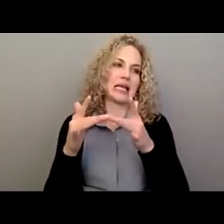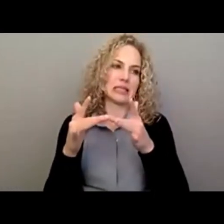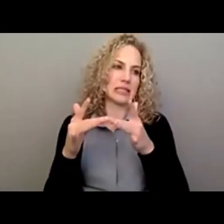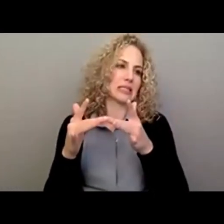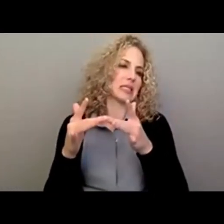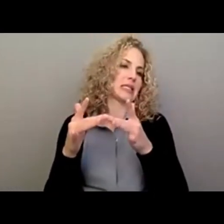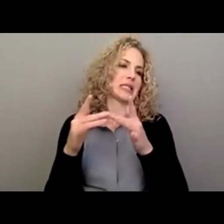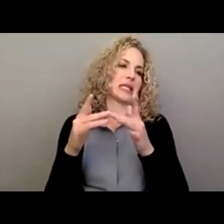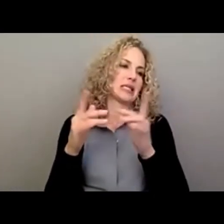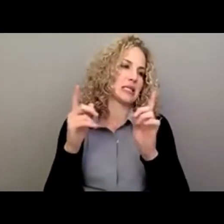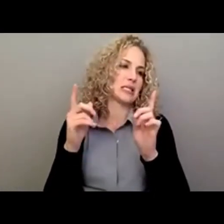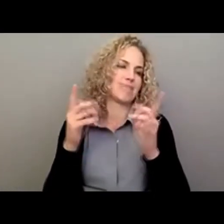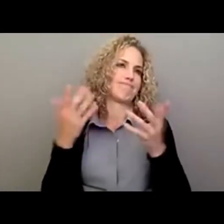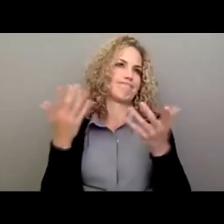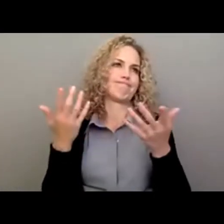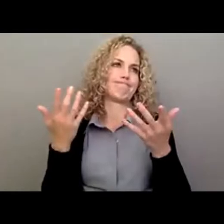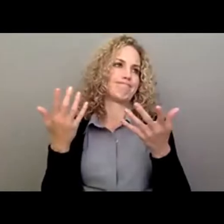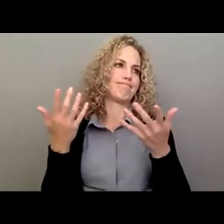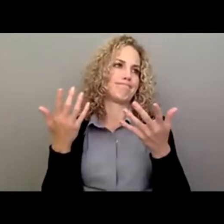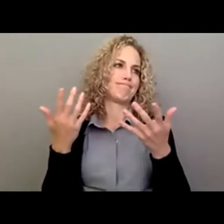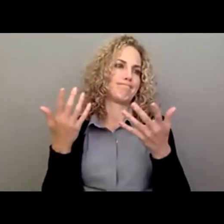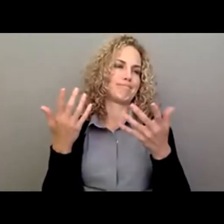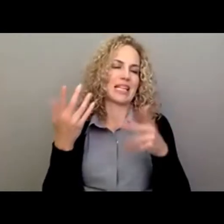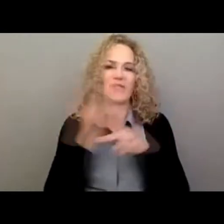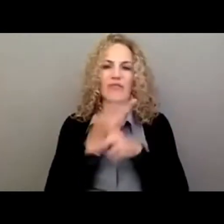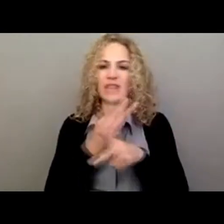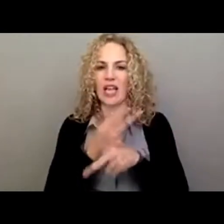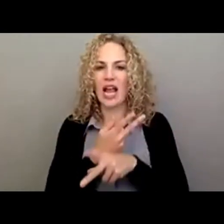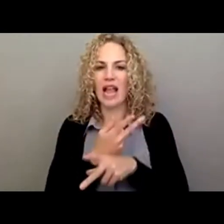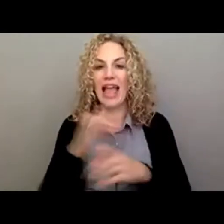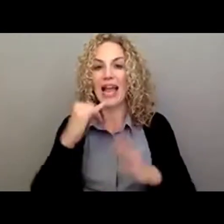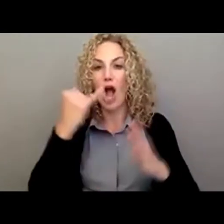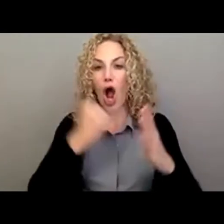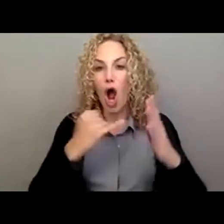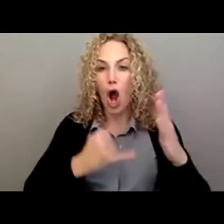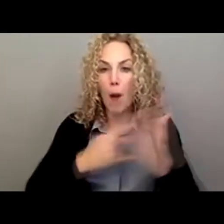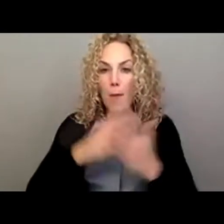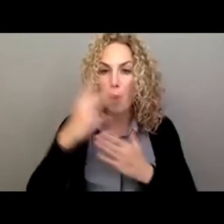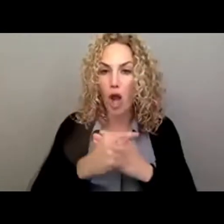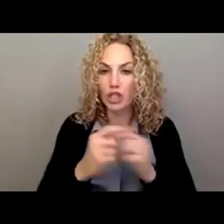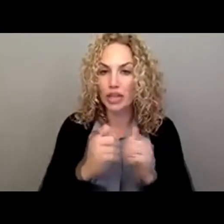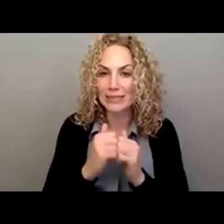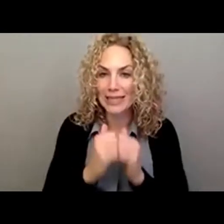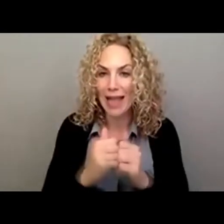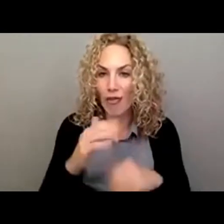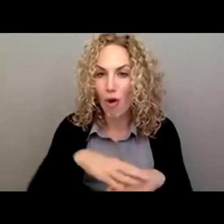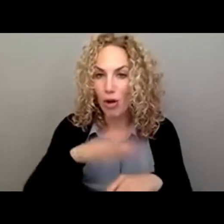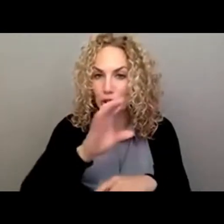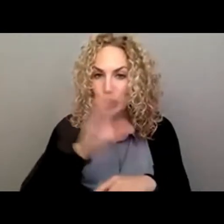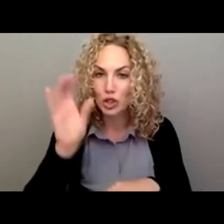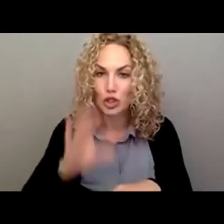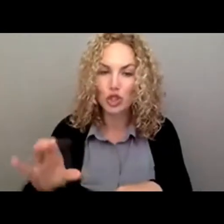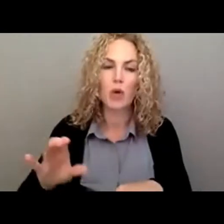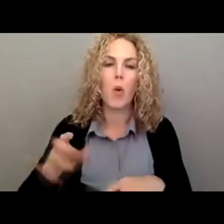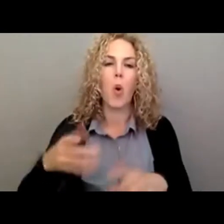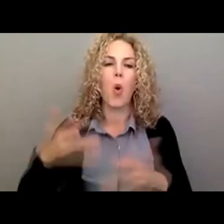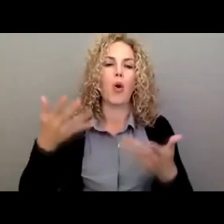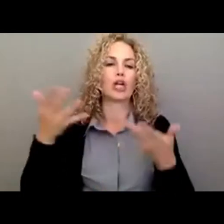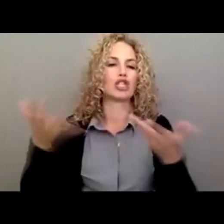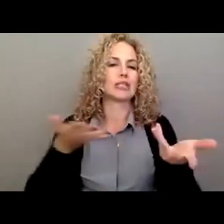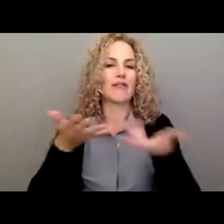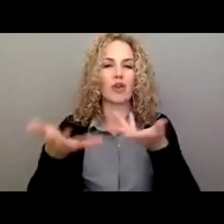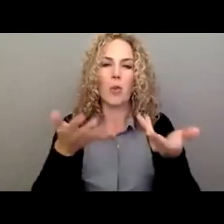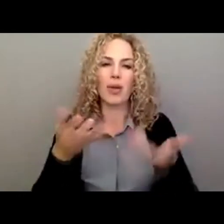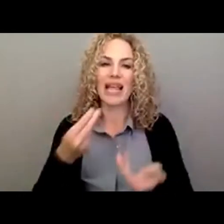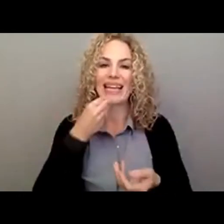relax and let's figure out how to do an art project together. You know, let's just have an informal connection and eat